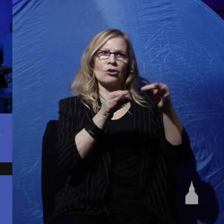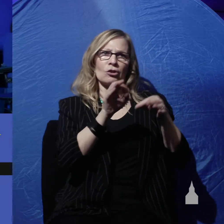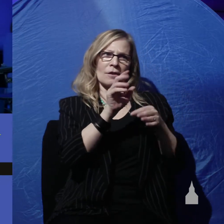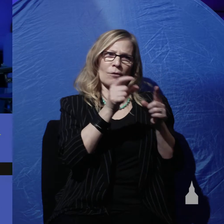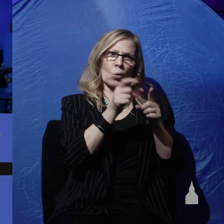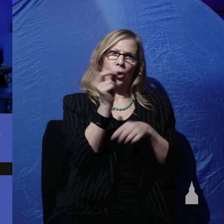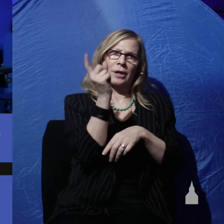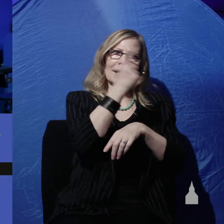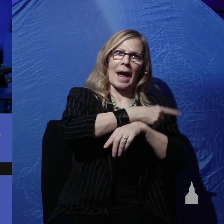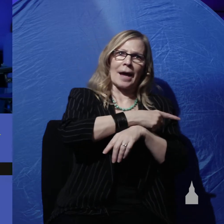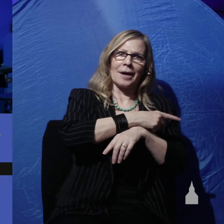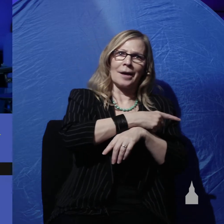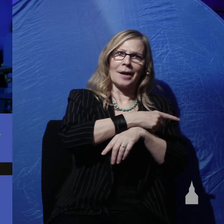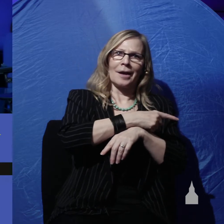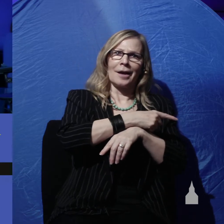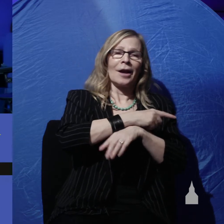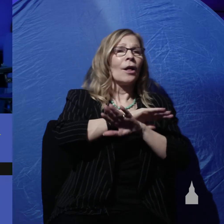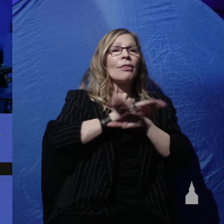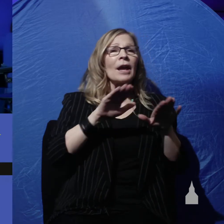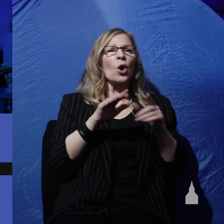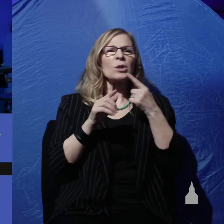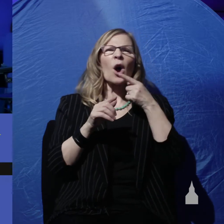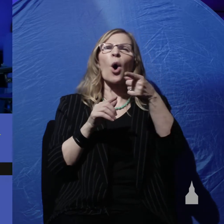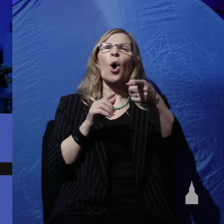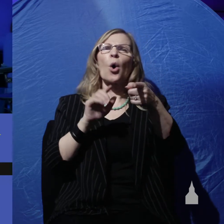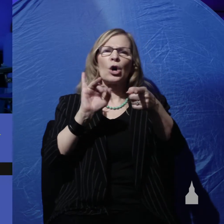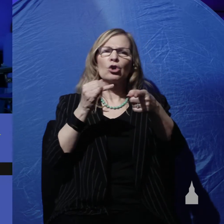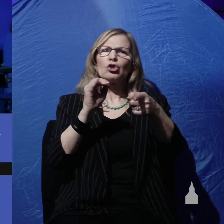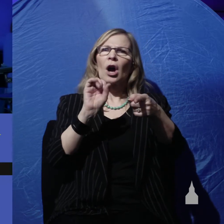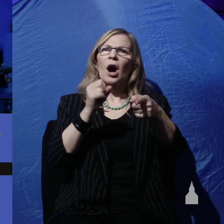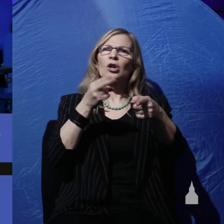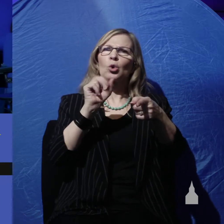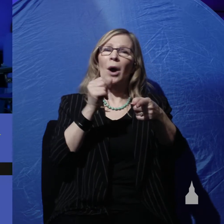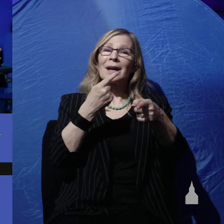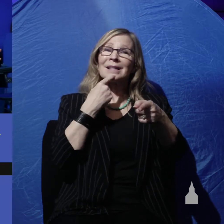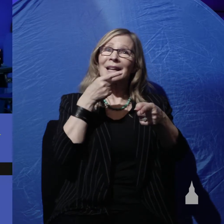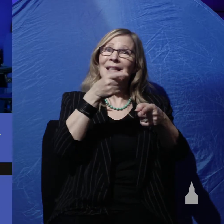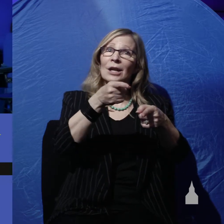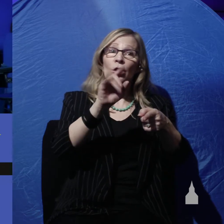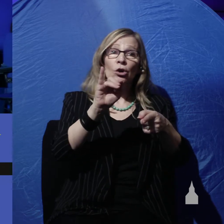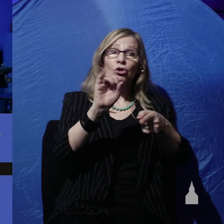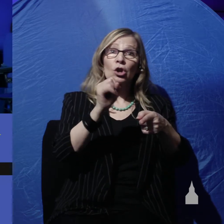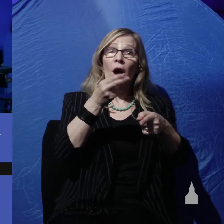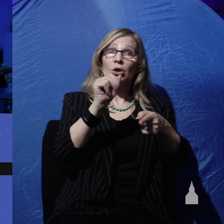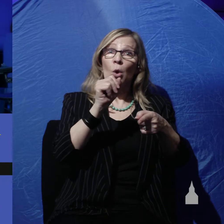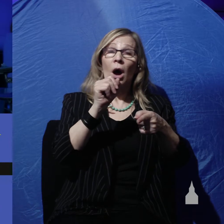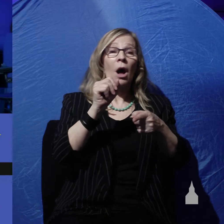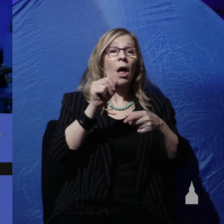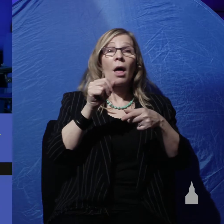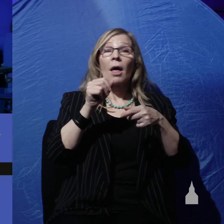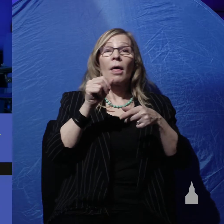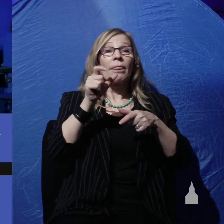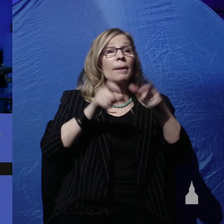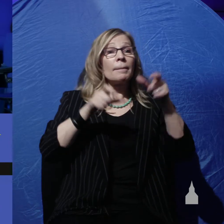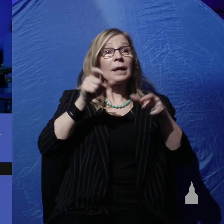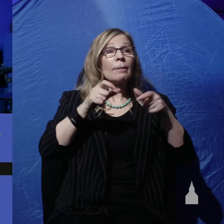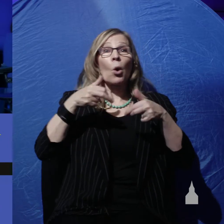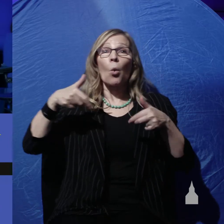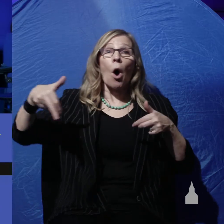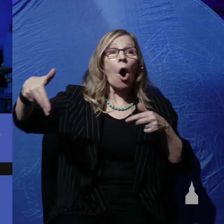You know, they don't turn to the book of Joshua and say, well, it says that Joshua and the people of Israel walked around Jericho for seven days and a day